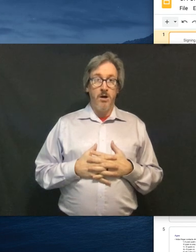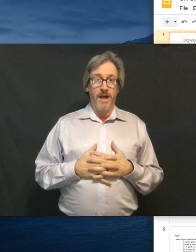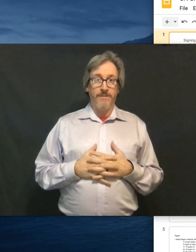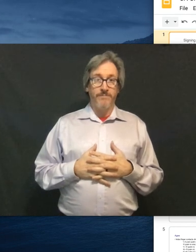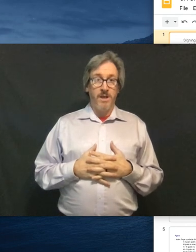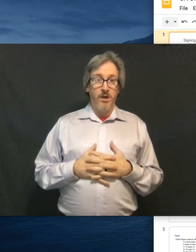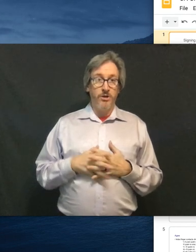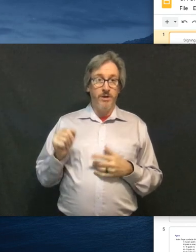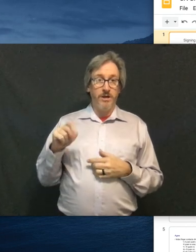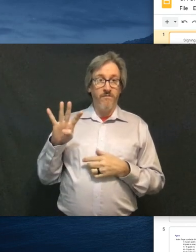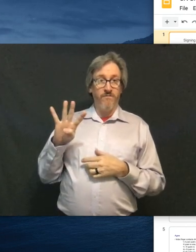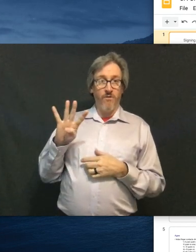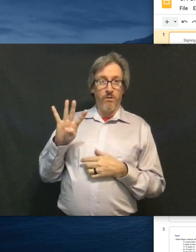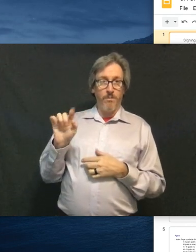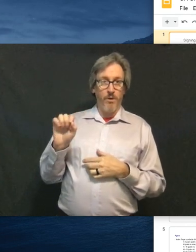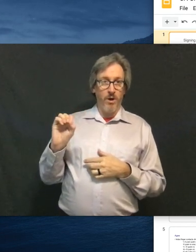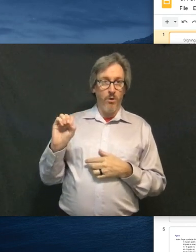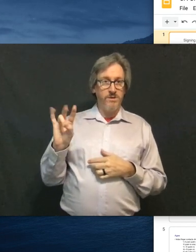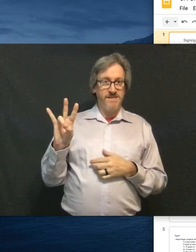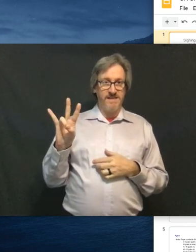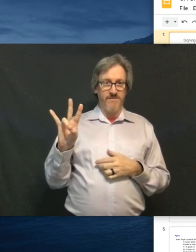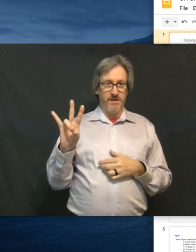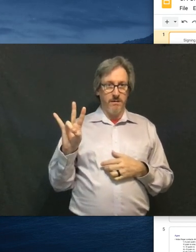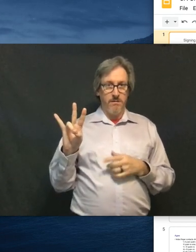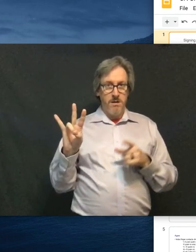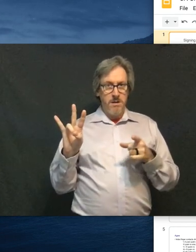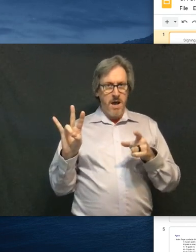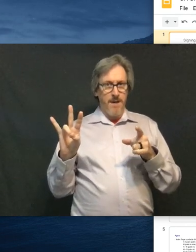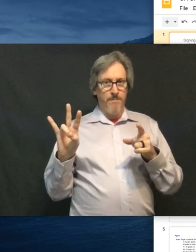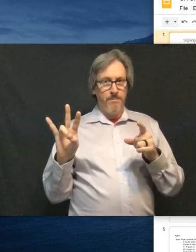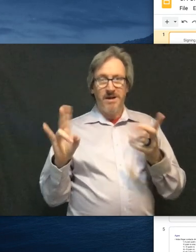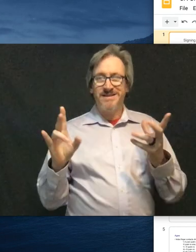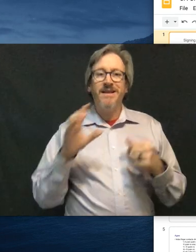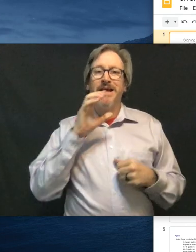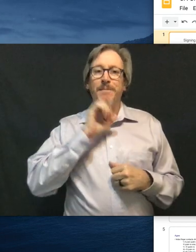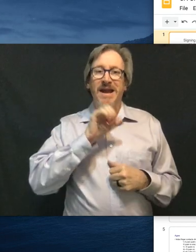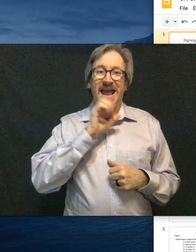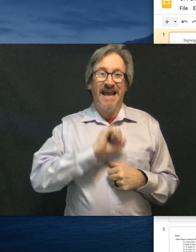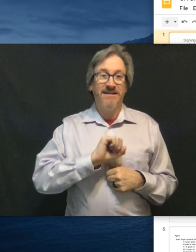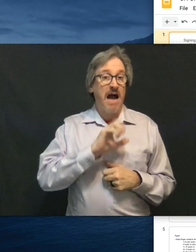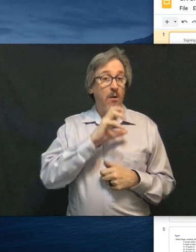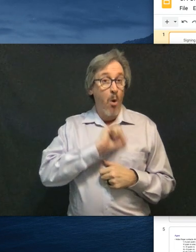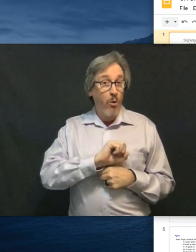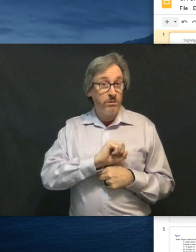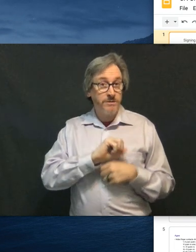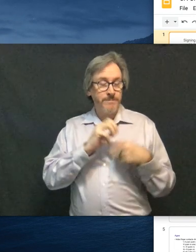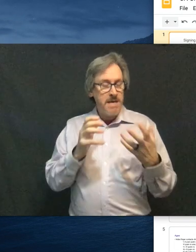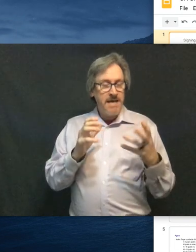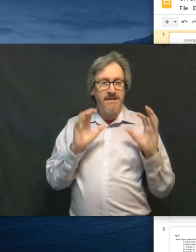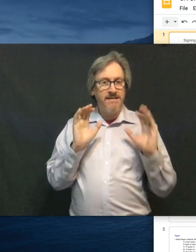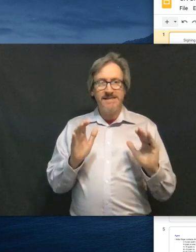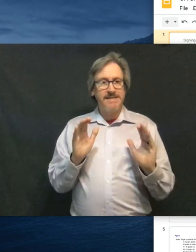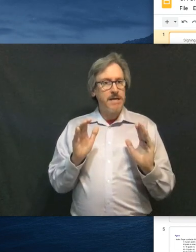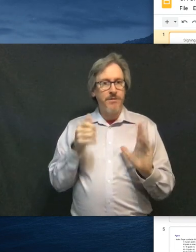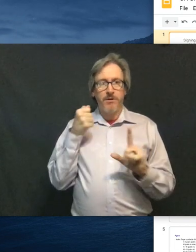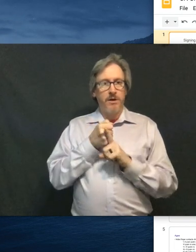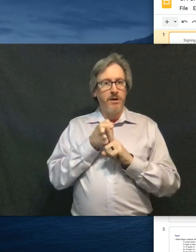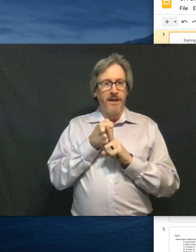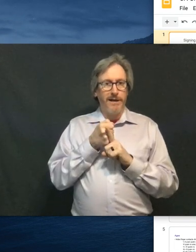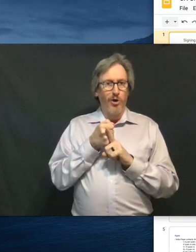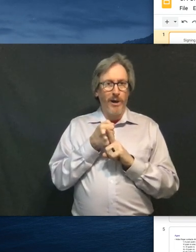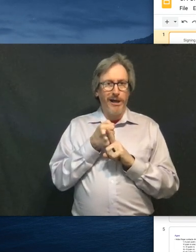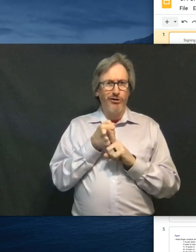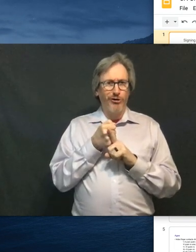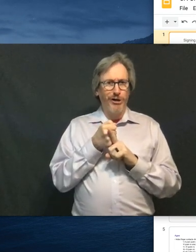Okay. Unit 4.07. Telling about age. How old. This is another